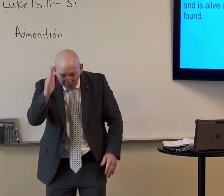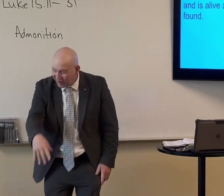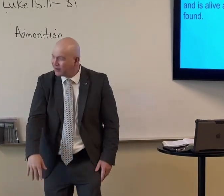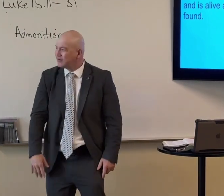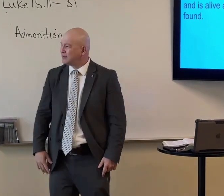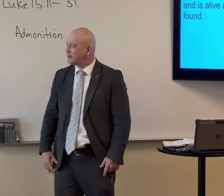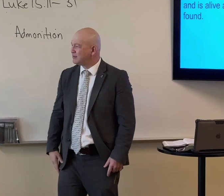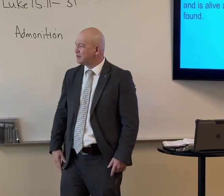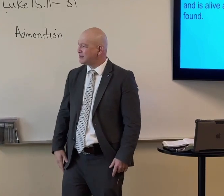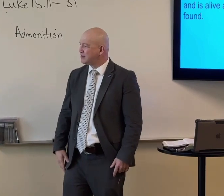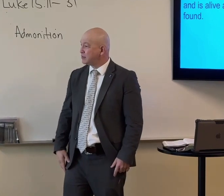are more merciful.